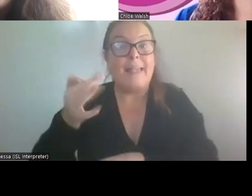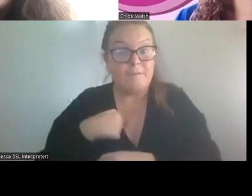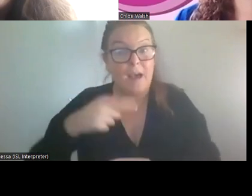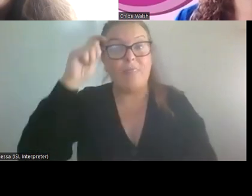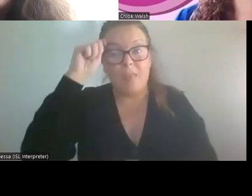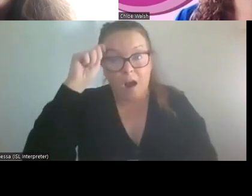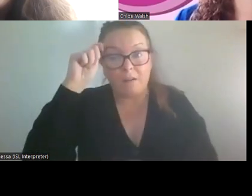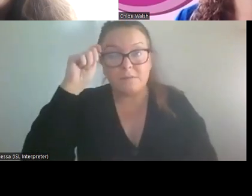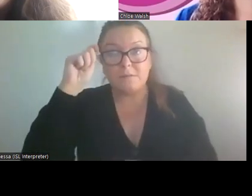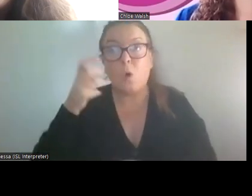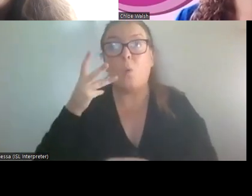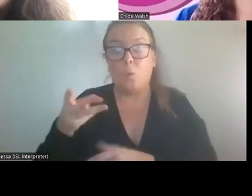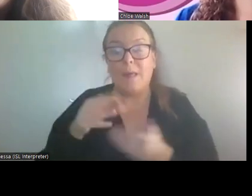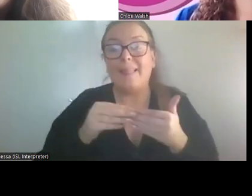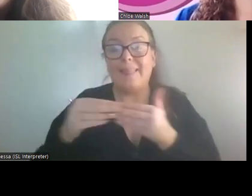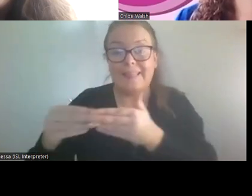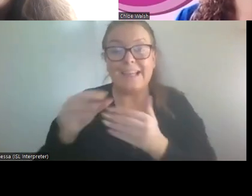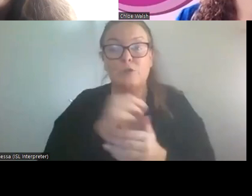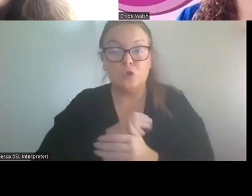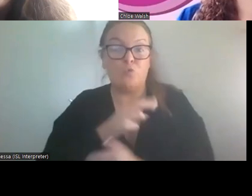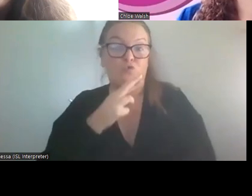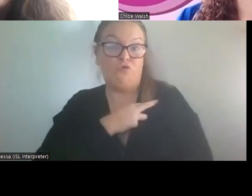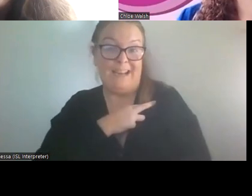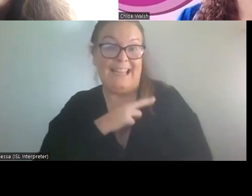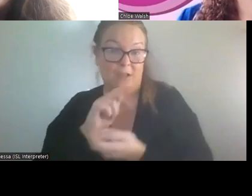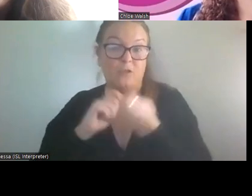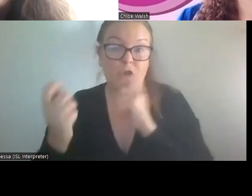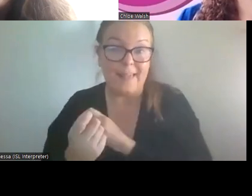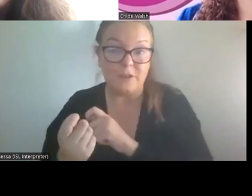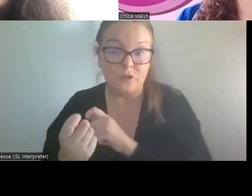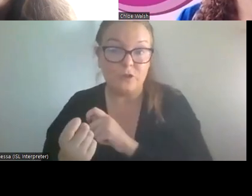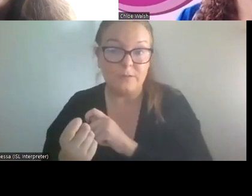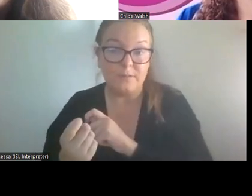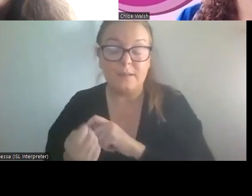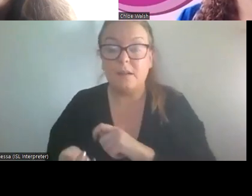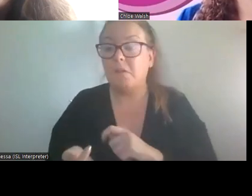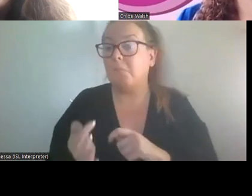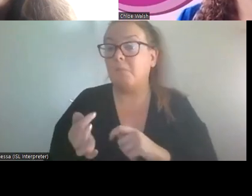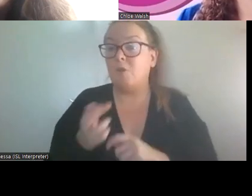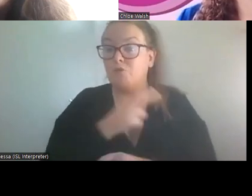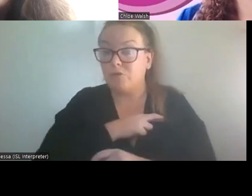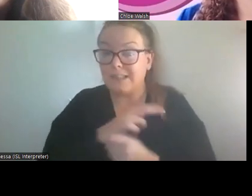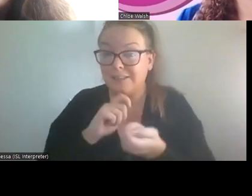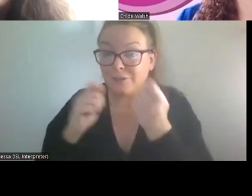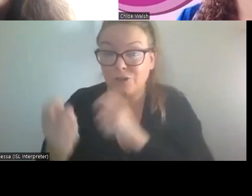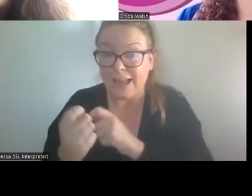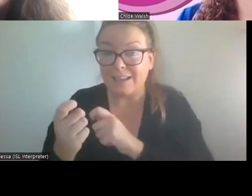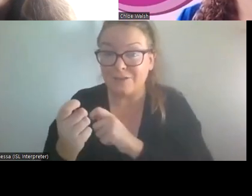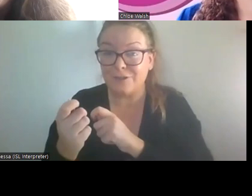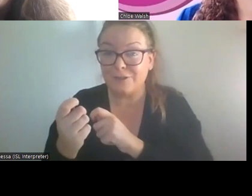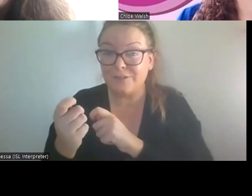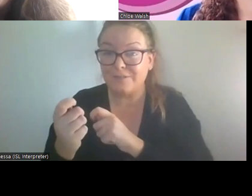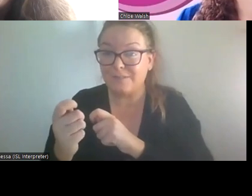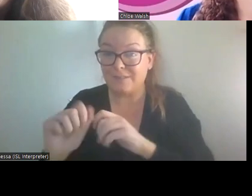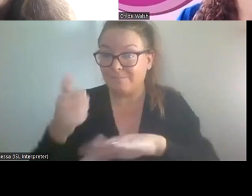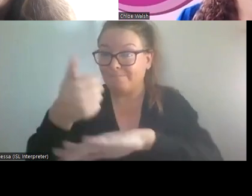change. But I think that possibly that genuine change isn't going to be there until 2025 when